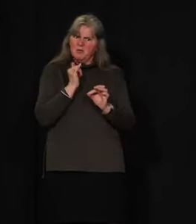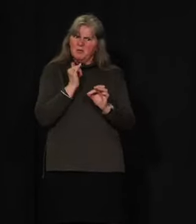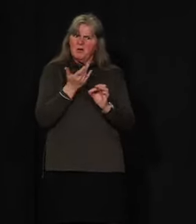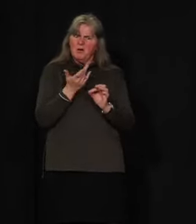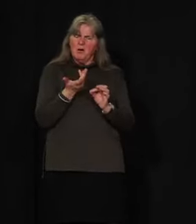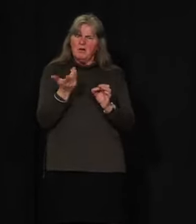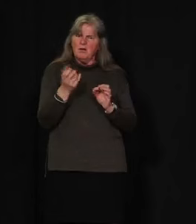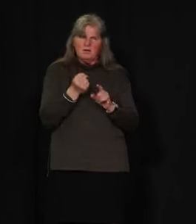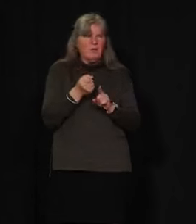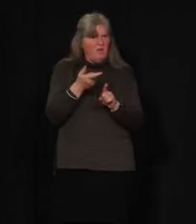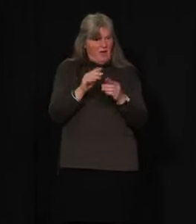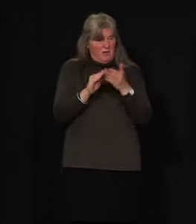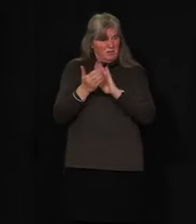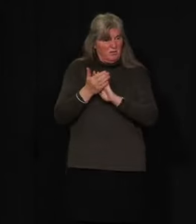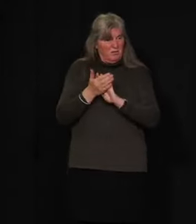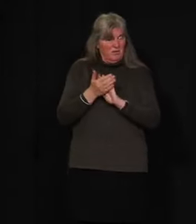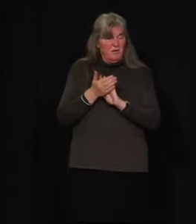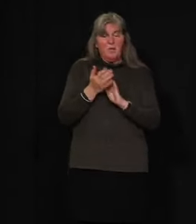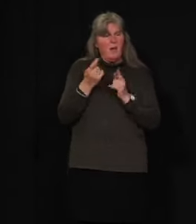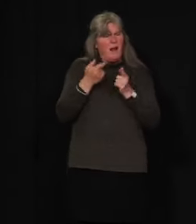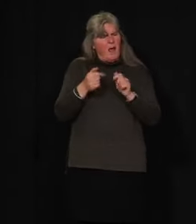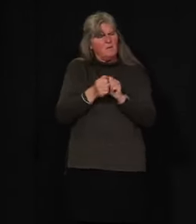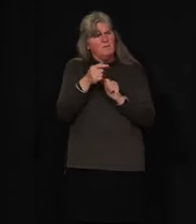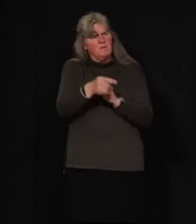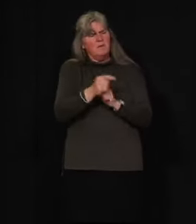for those communities should they have a large-scale outbreak?